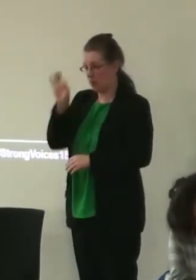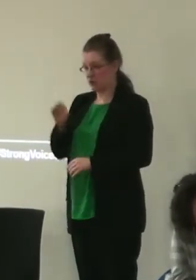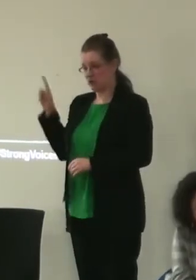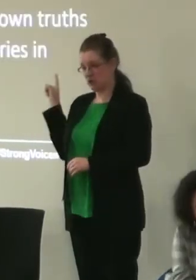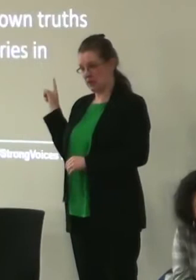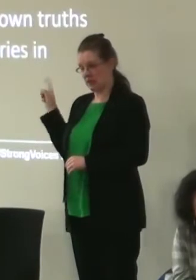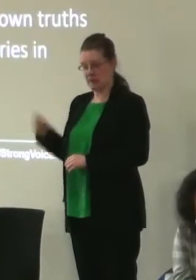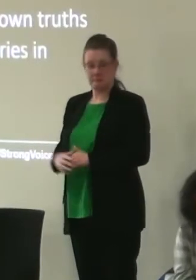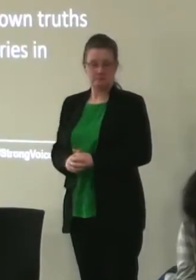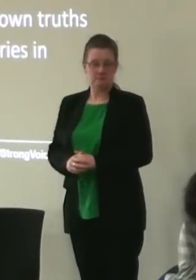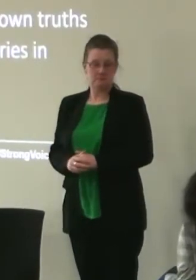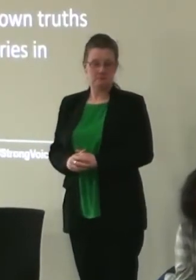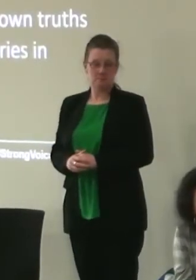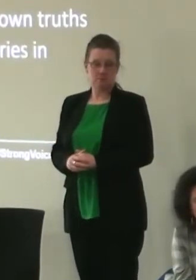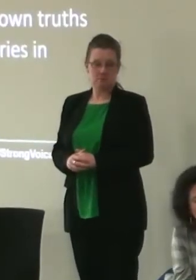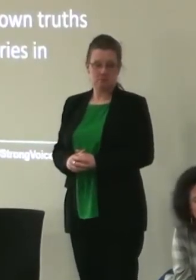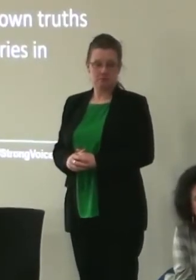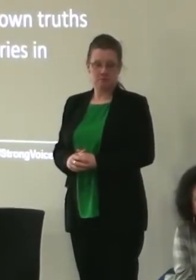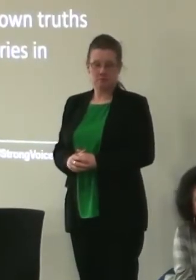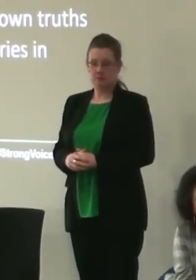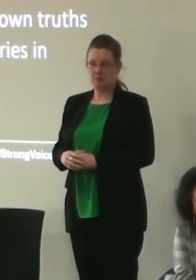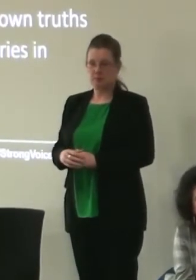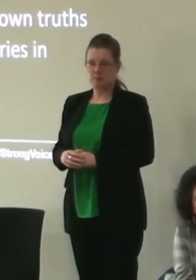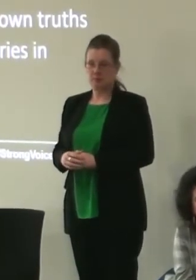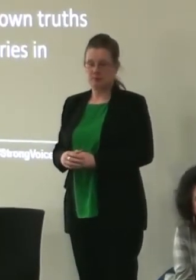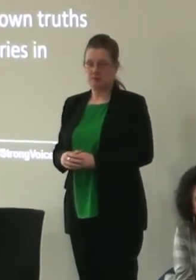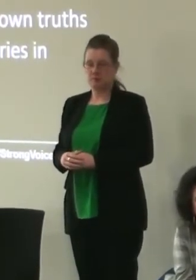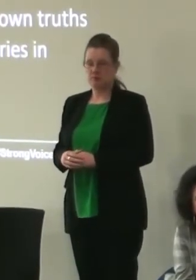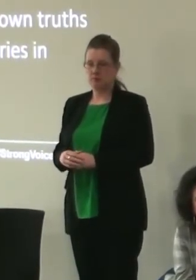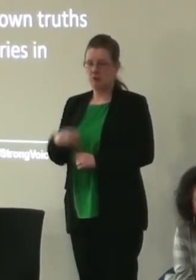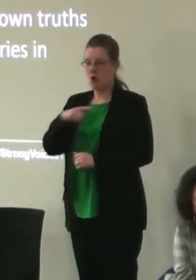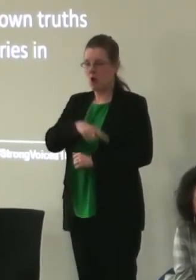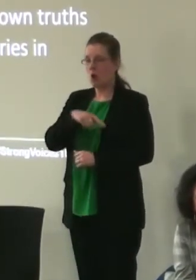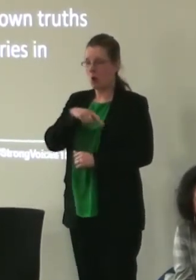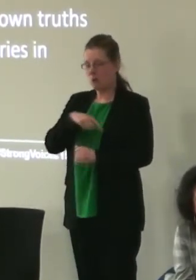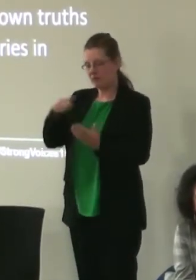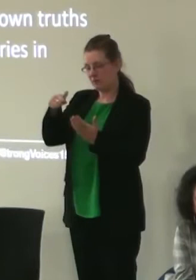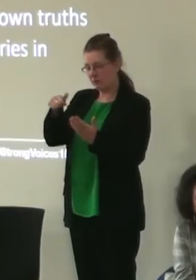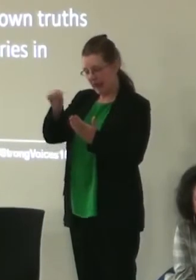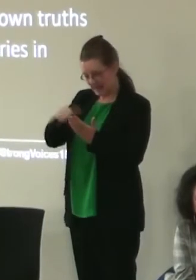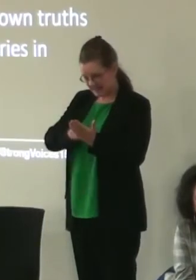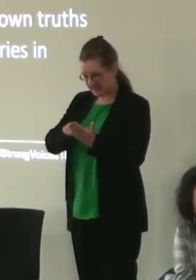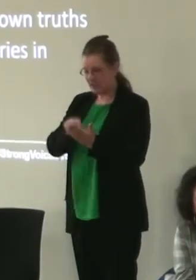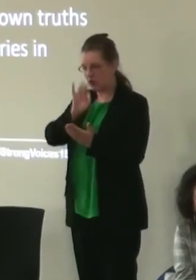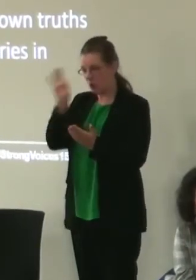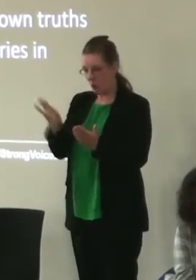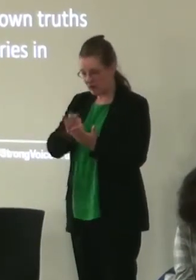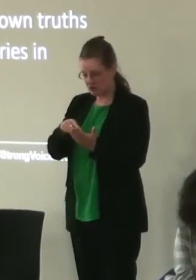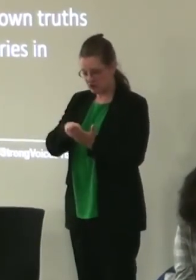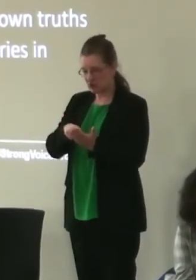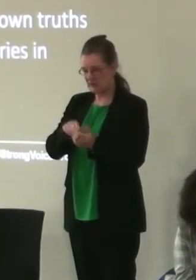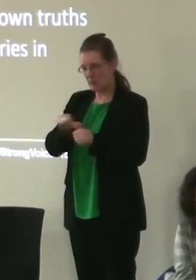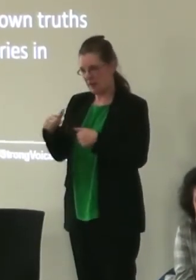We have listed the questions as best we can verbatim, but the one that has a pile of three